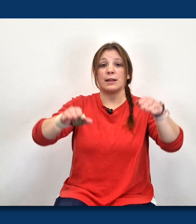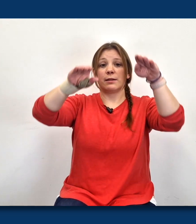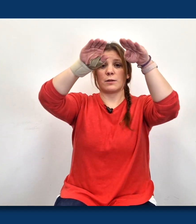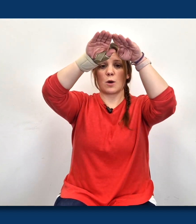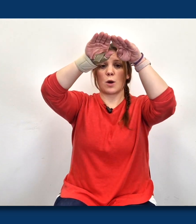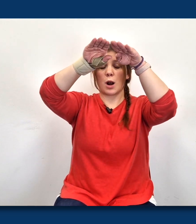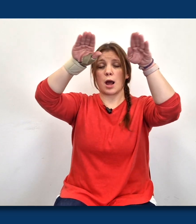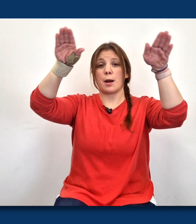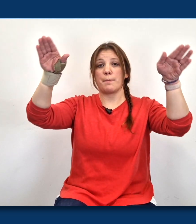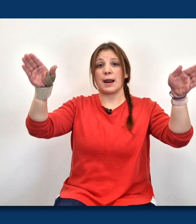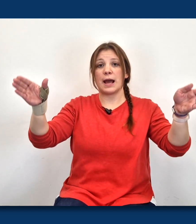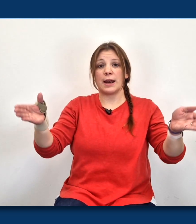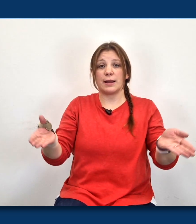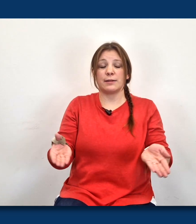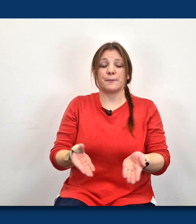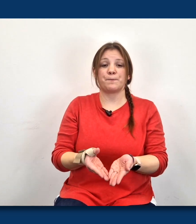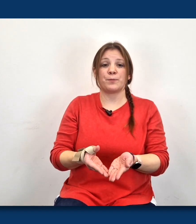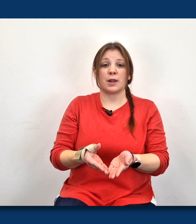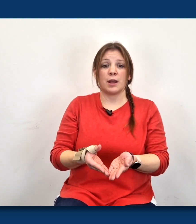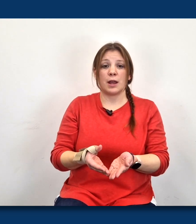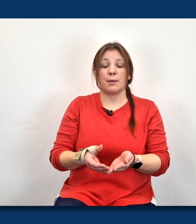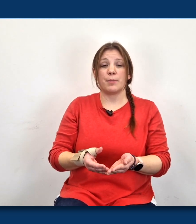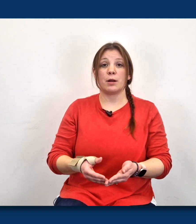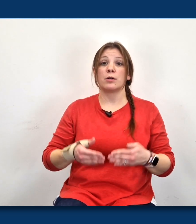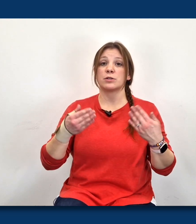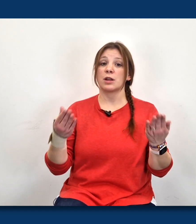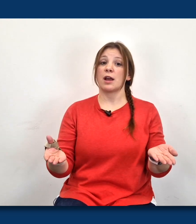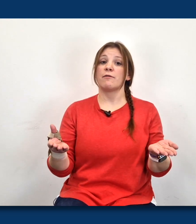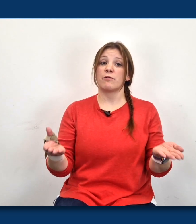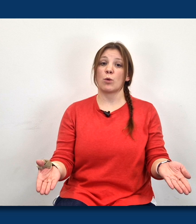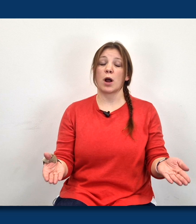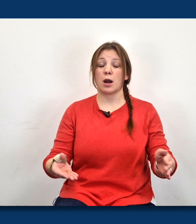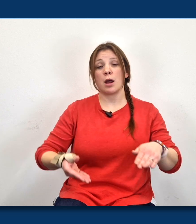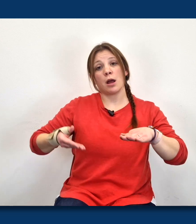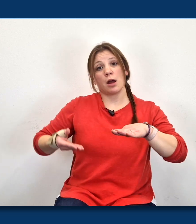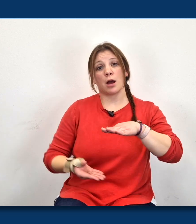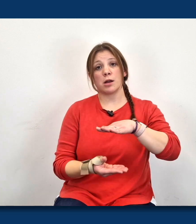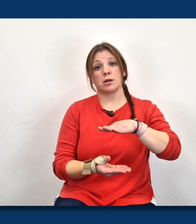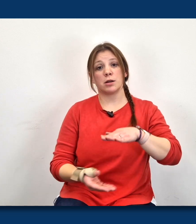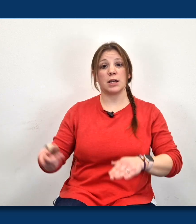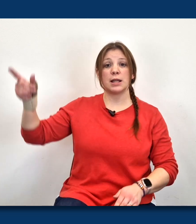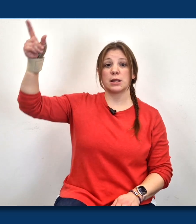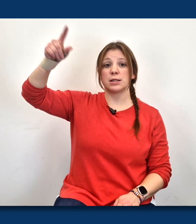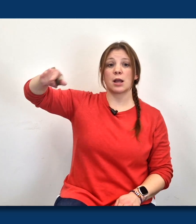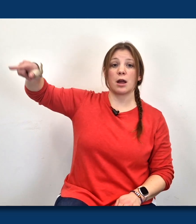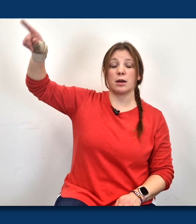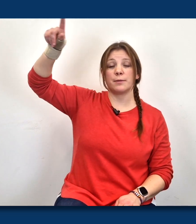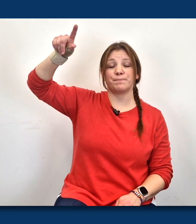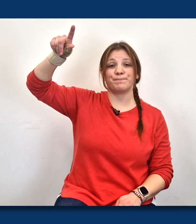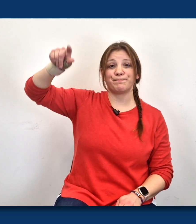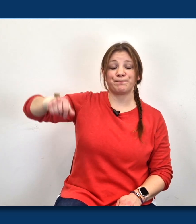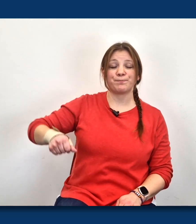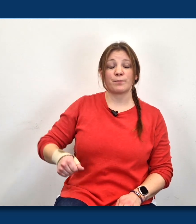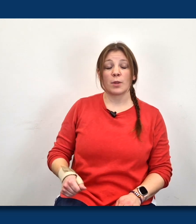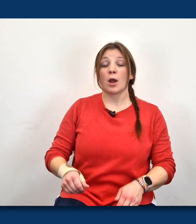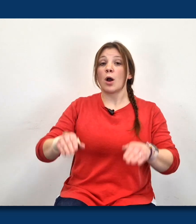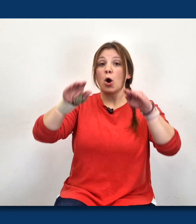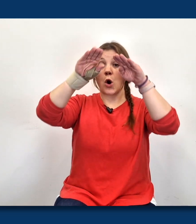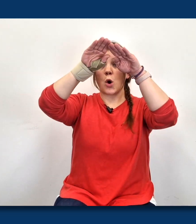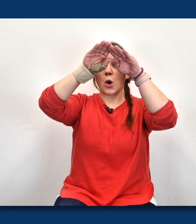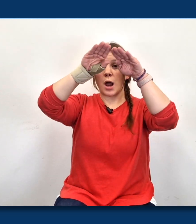It's all our planet It belongs to everyone underneath the sun It's